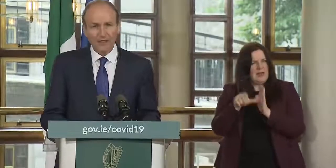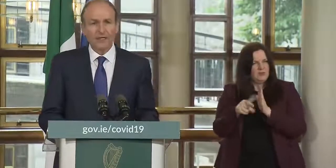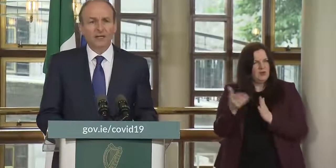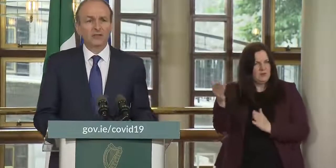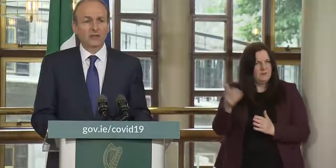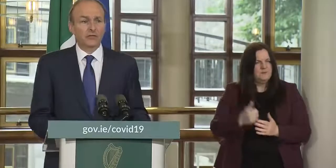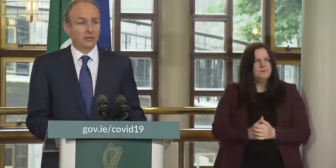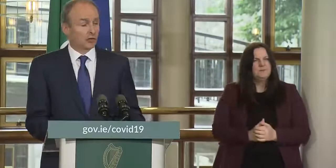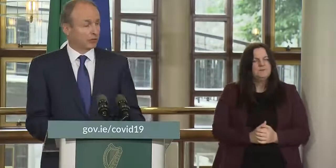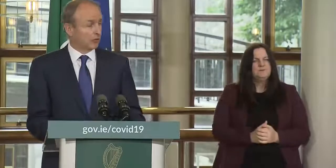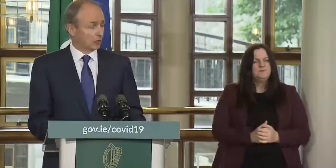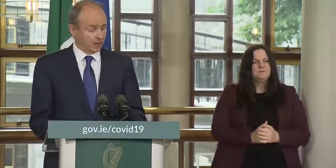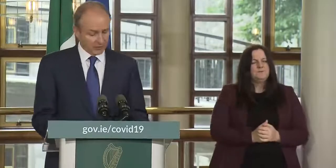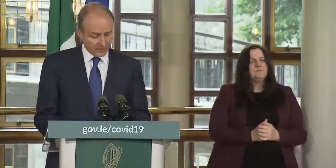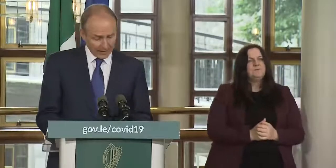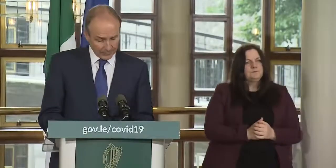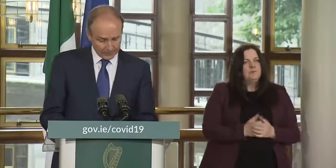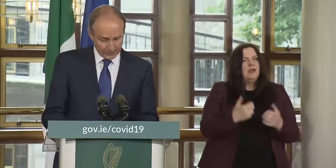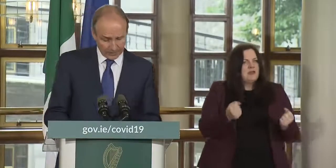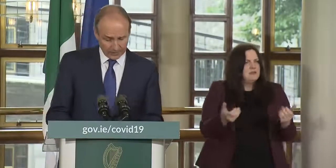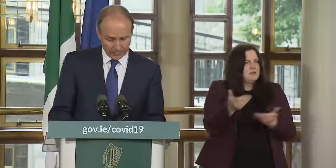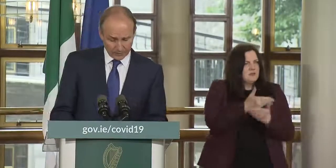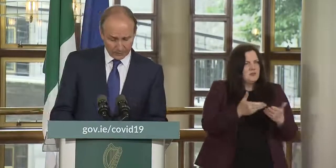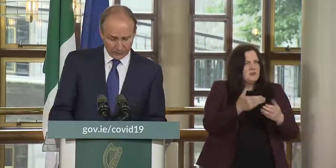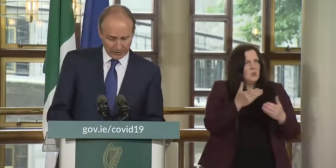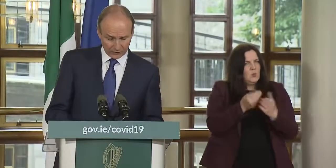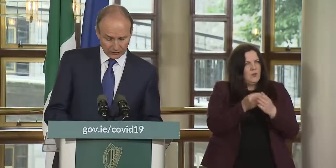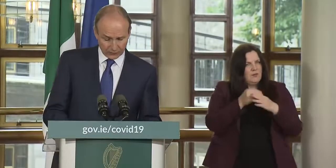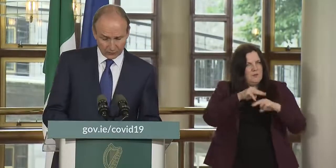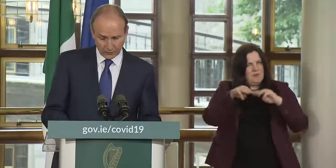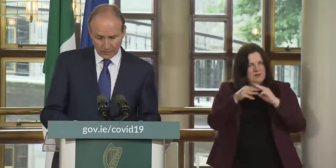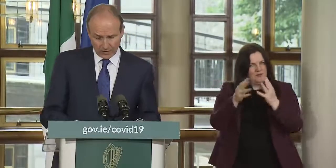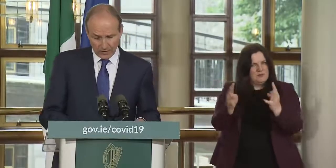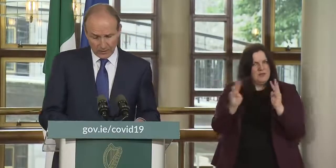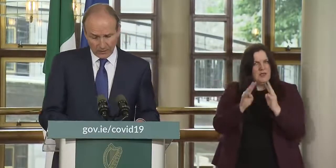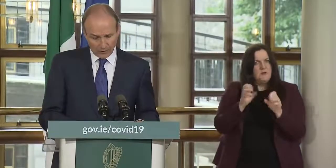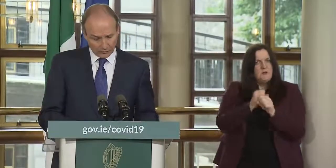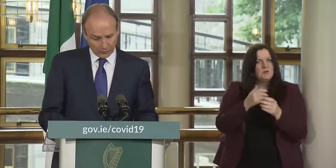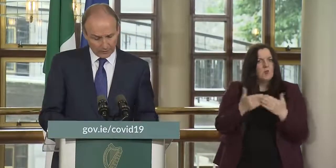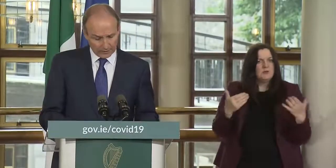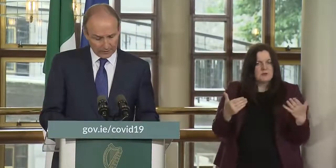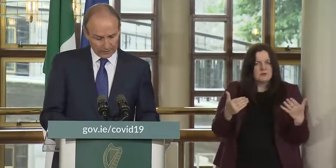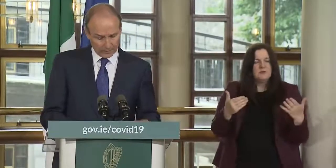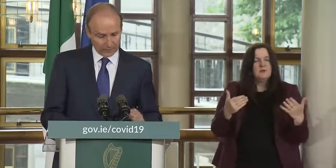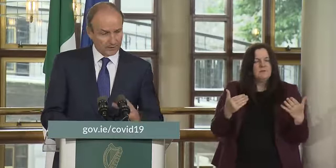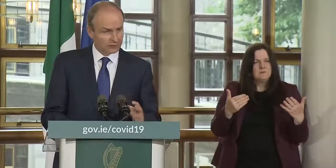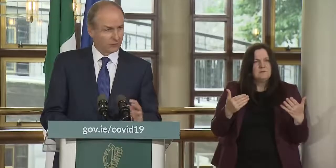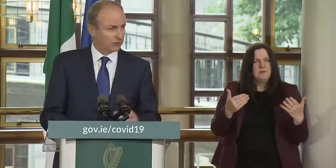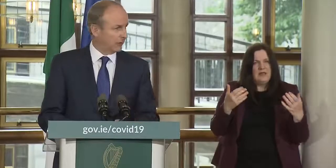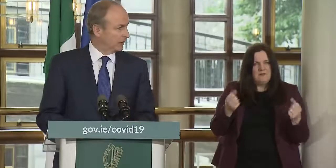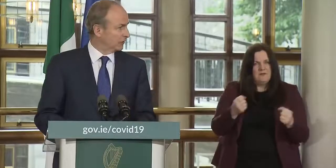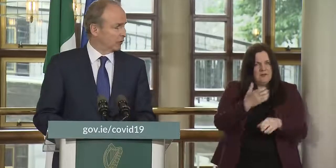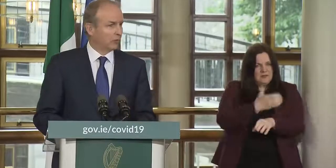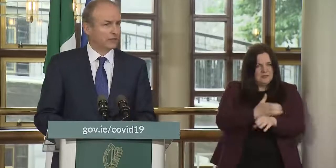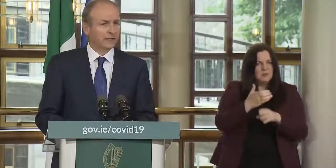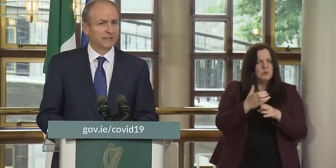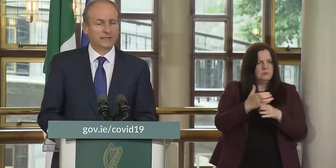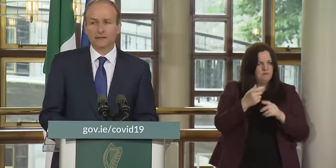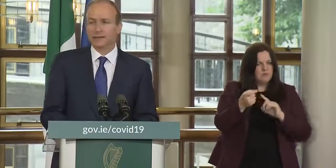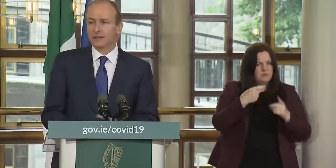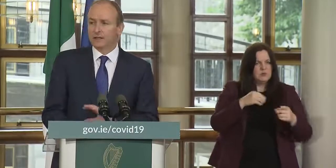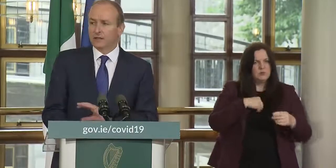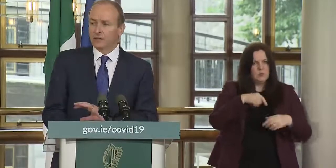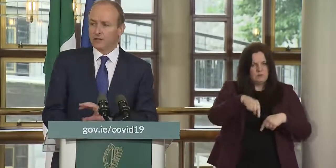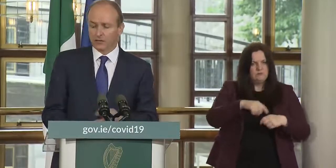a significant discussion took place at cabinet in relation to our ongoing national response to covert